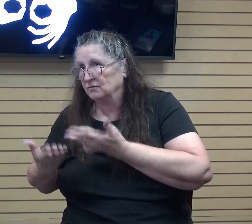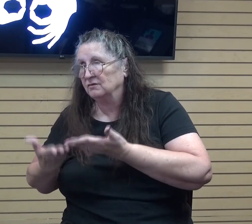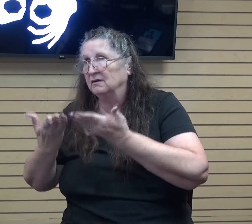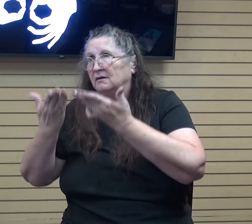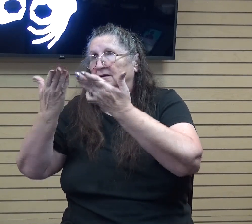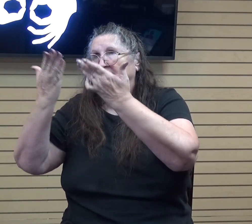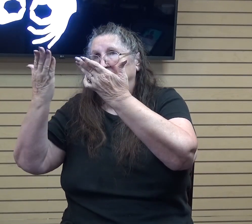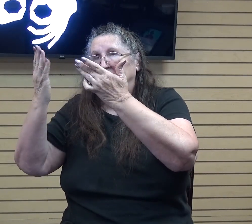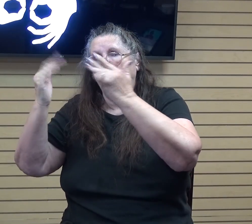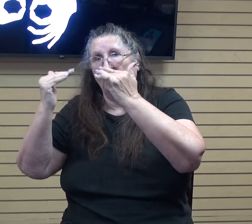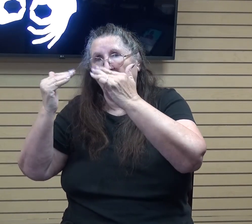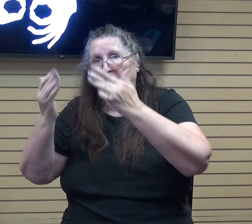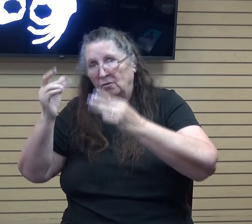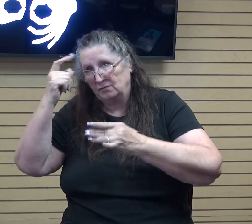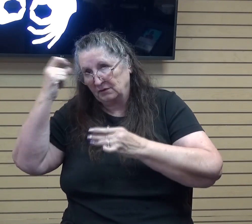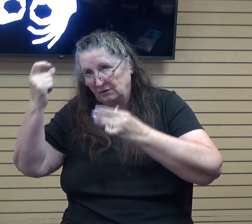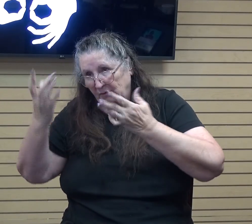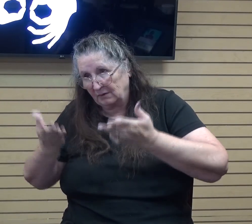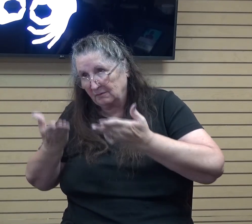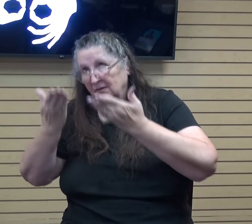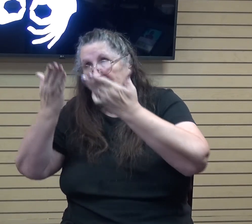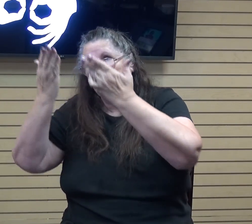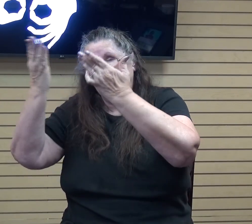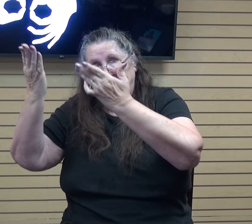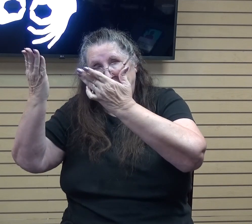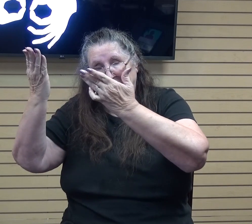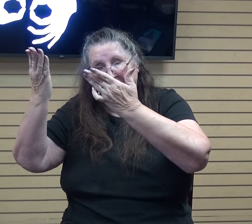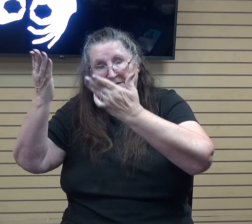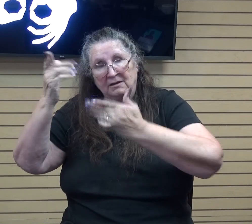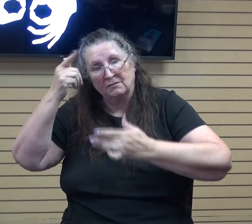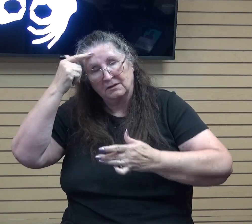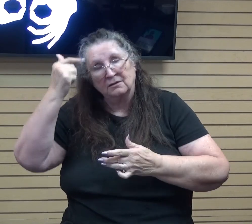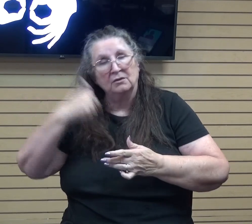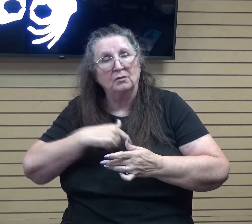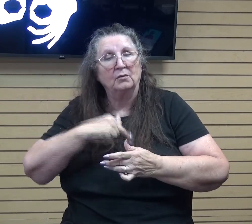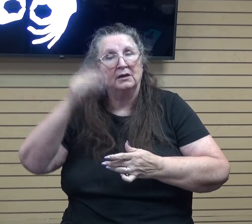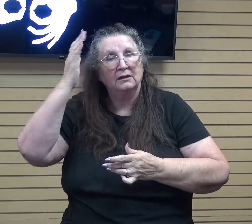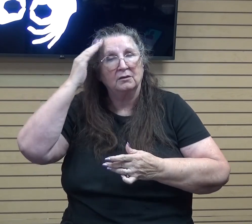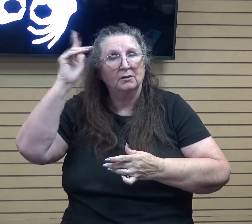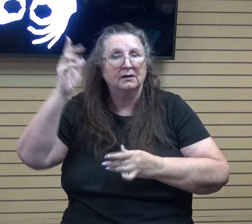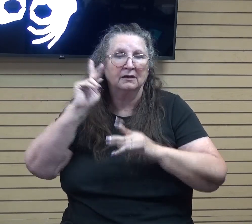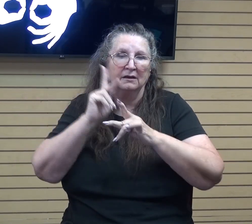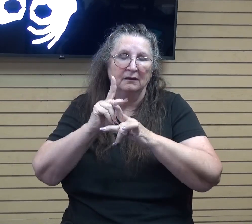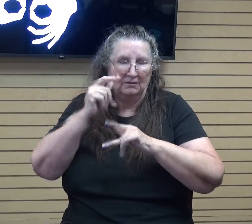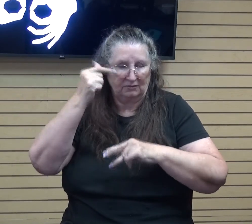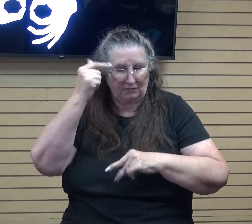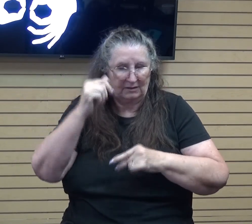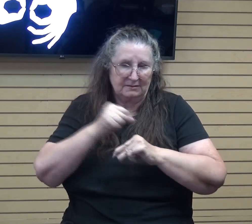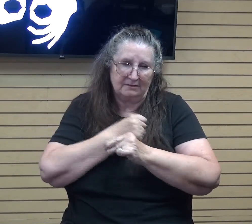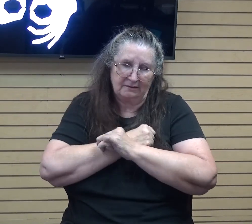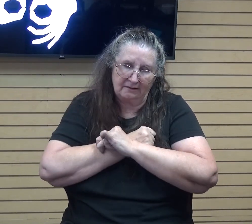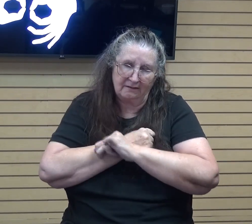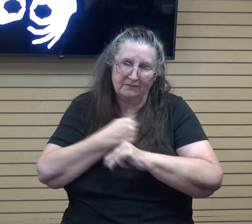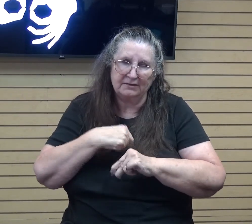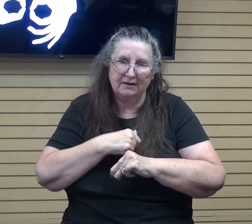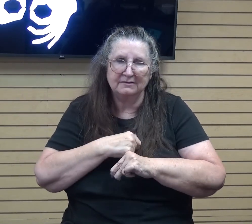hopes, and our dreams upon Him because we know that He cares for us as we're told in 1 Peter